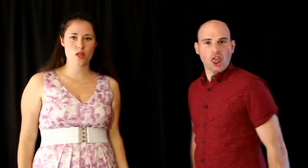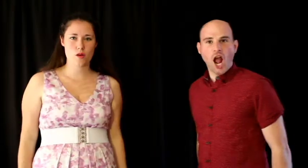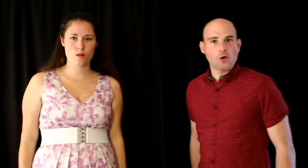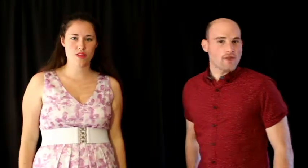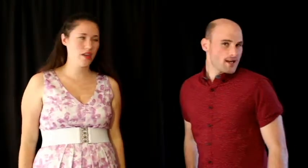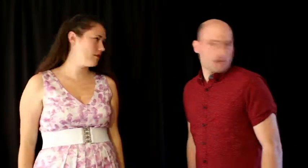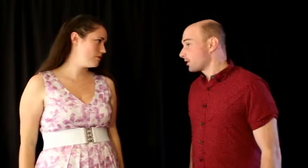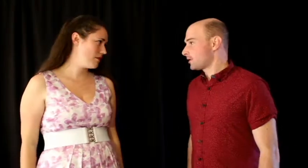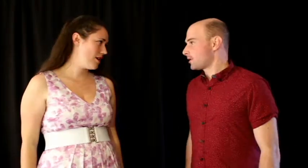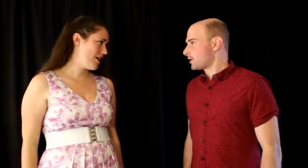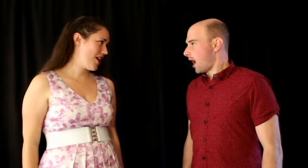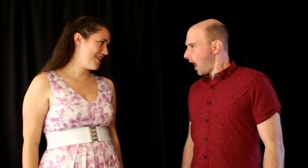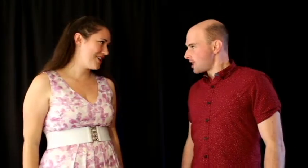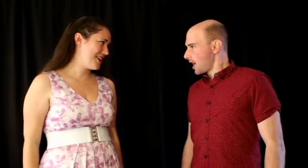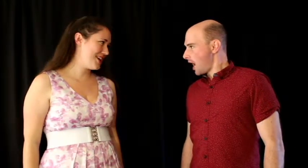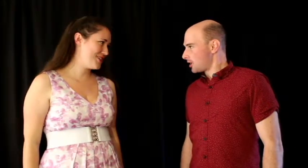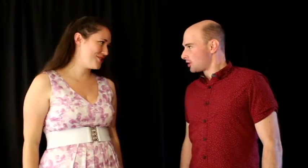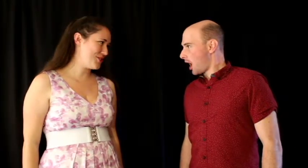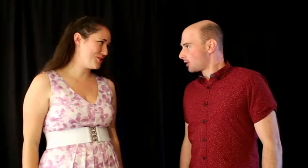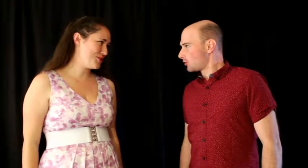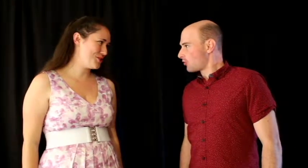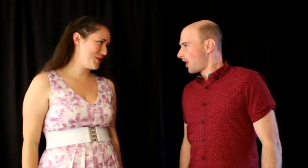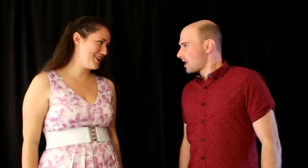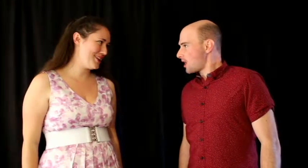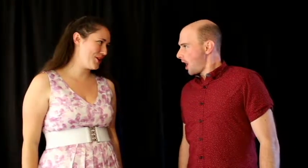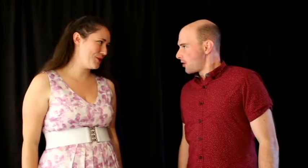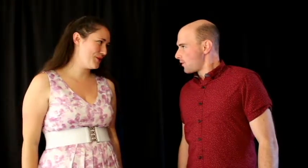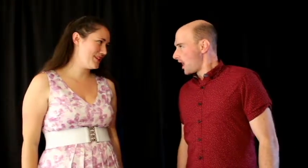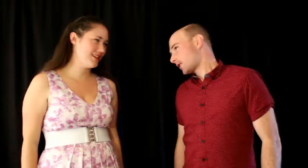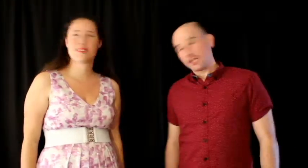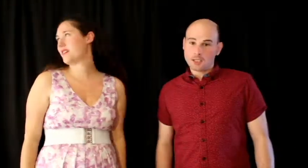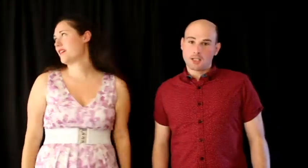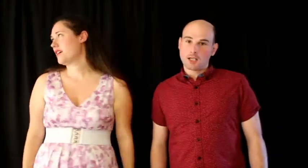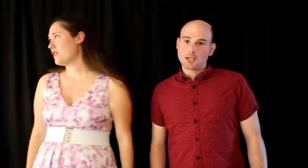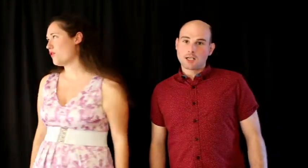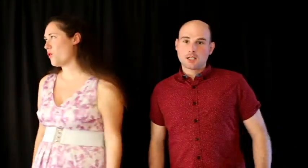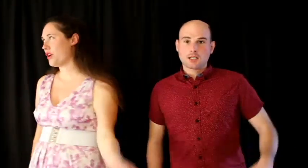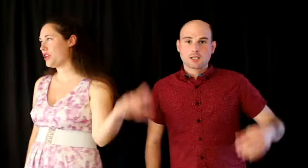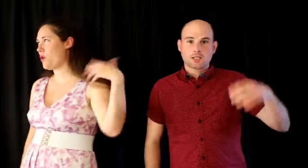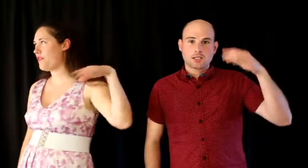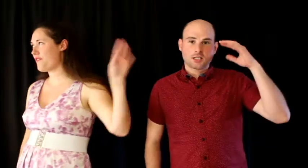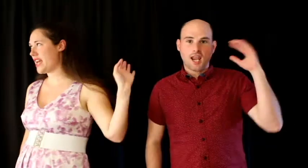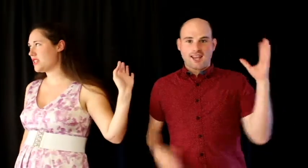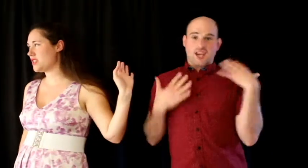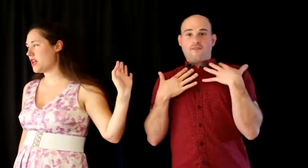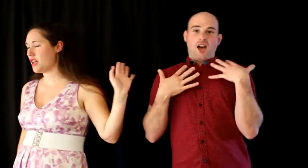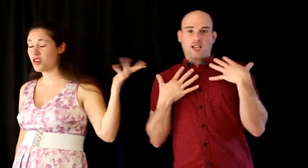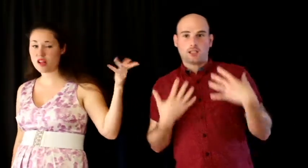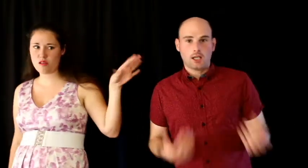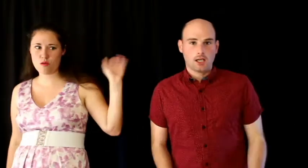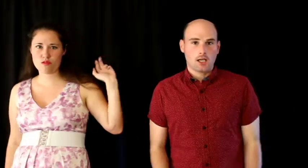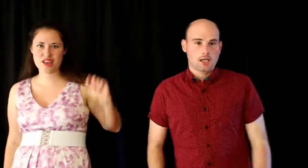Loathing. Unadulterated loathing. For your face, your clothing.